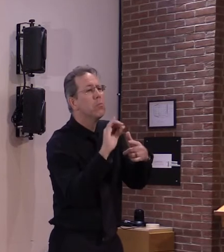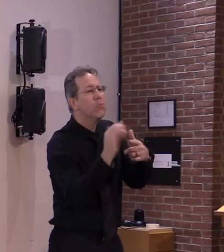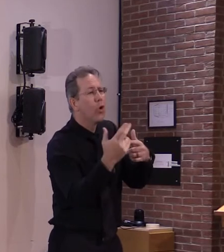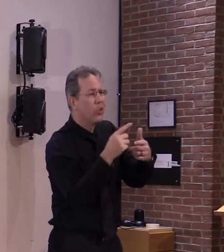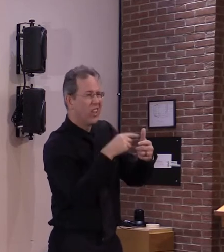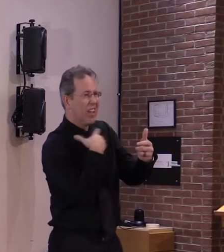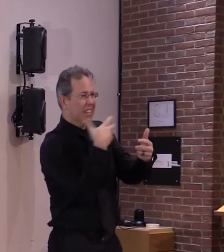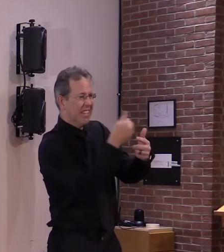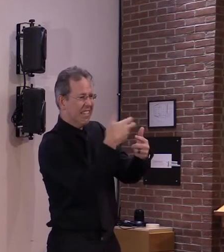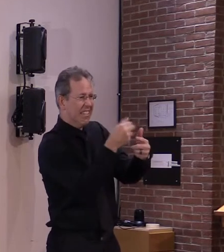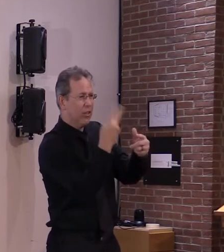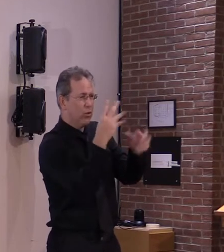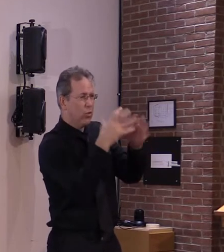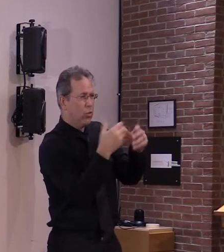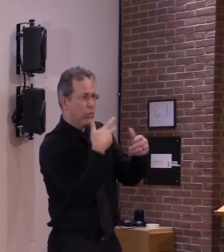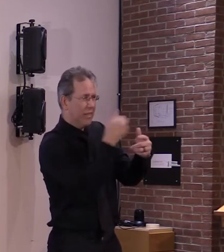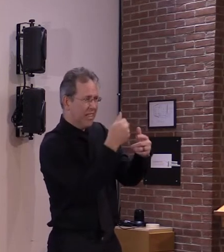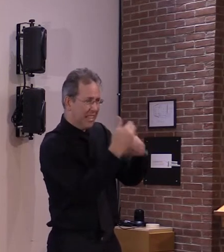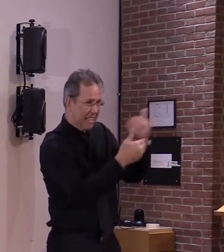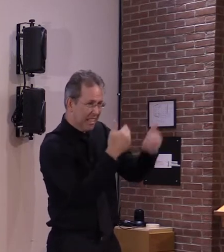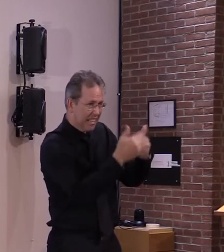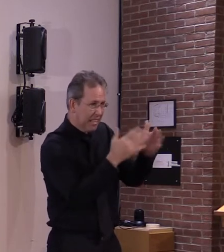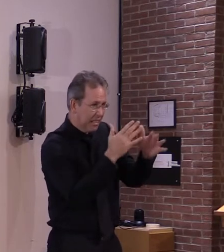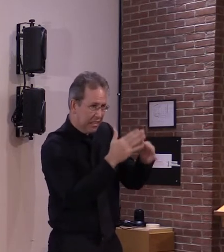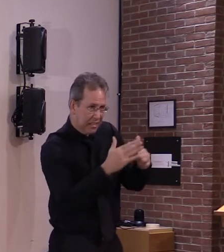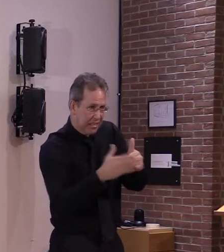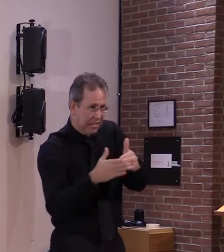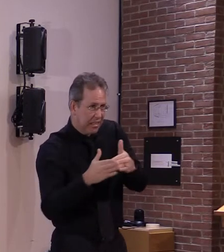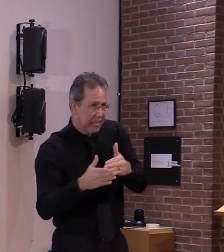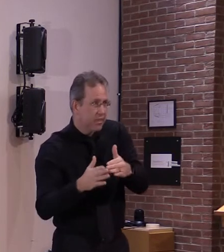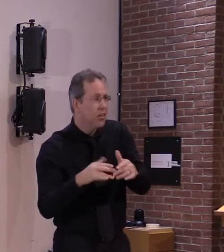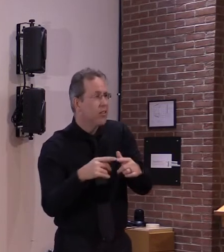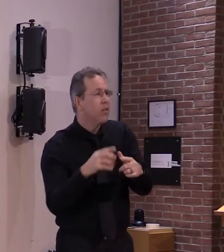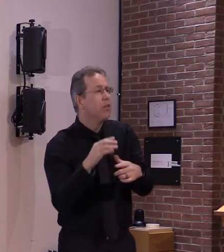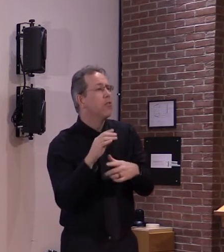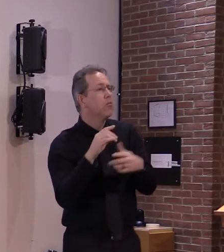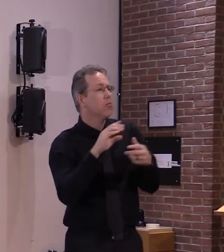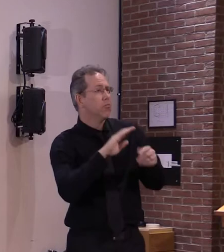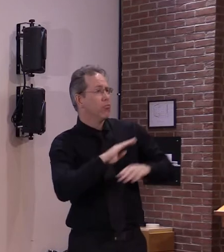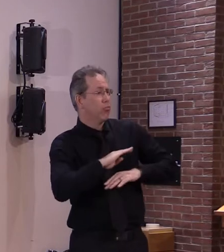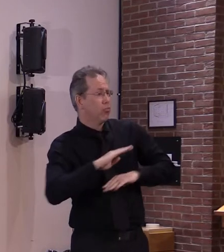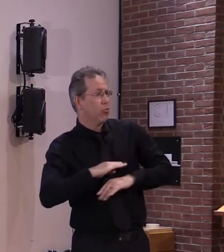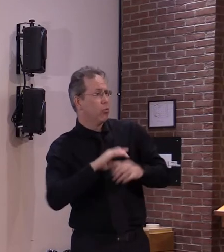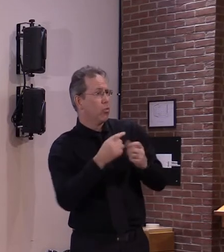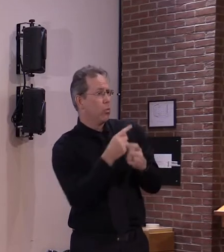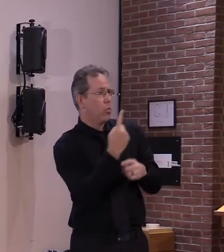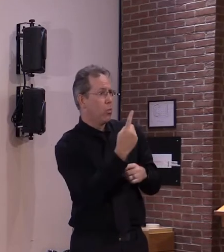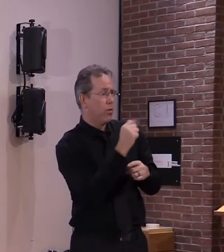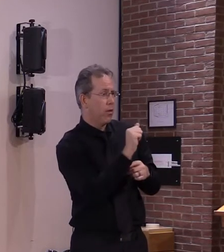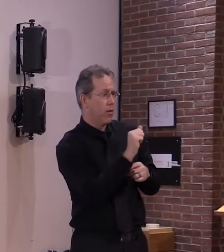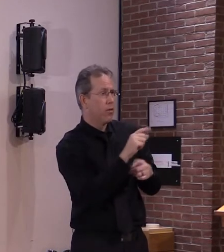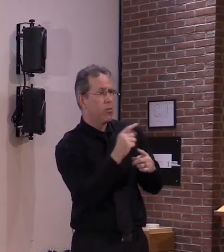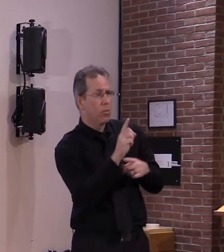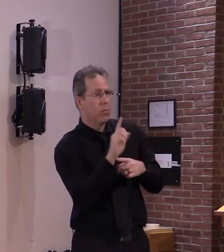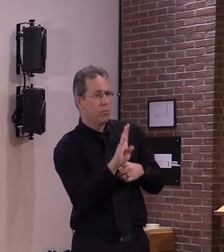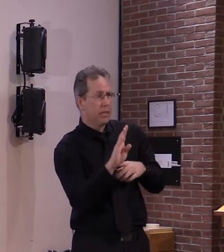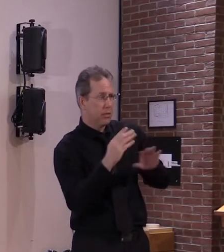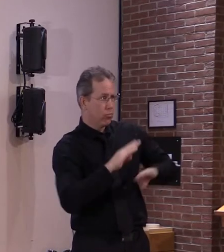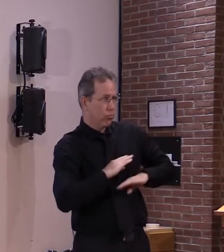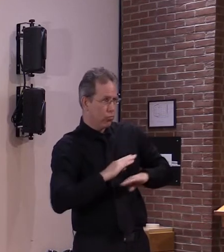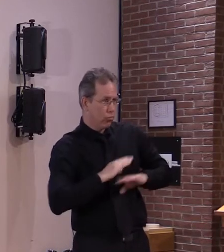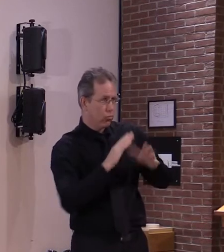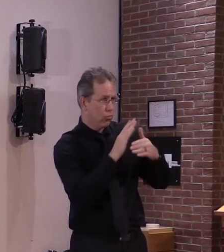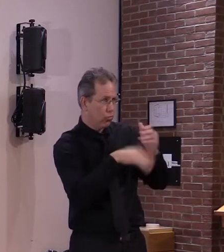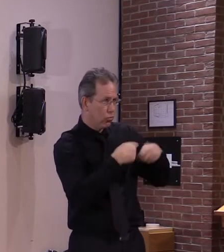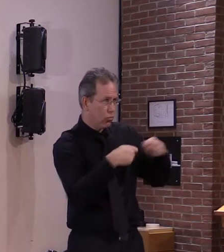available will spread to that time so anything beyond that which would involve more if i could use the